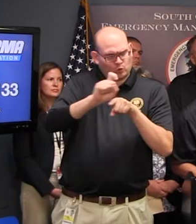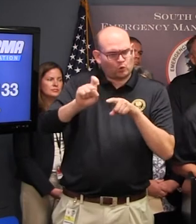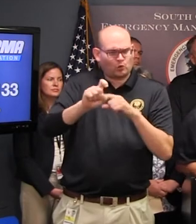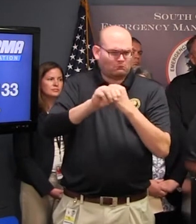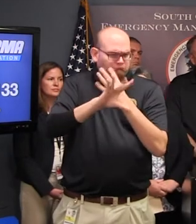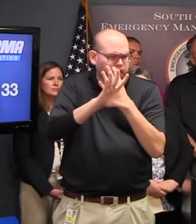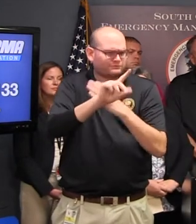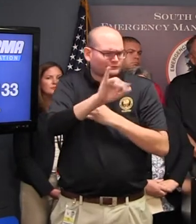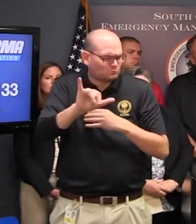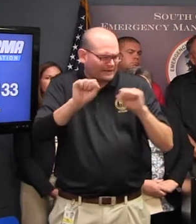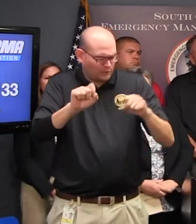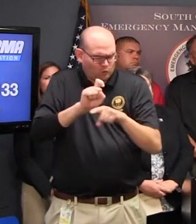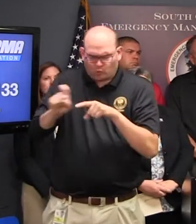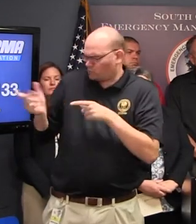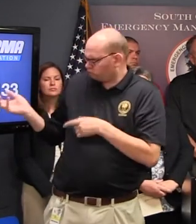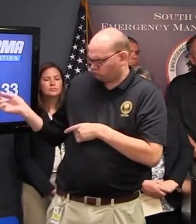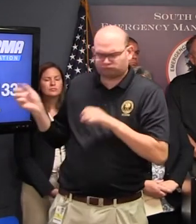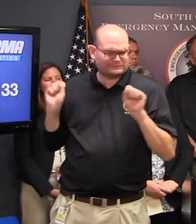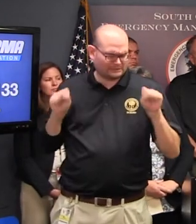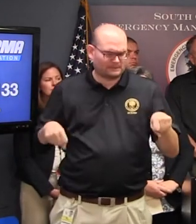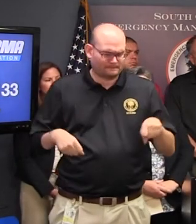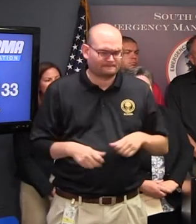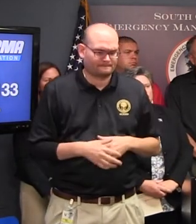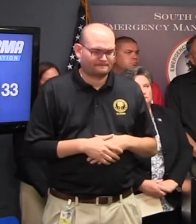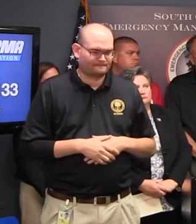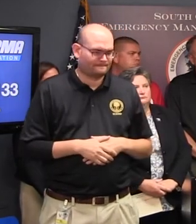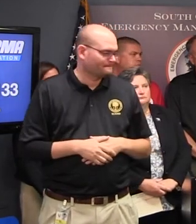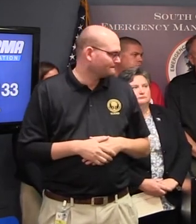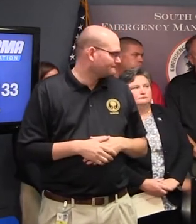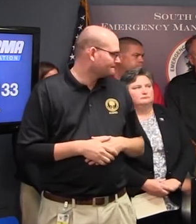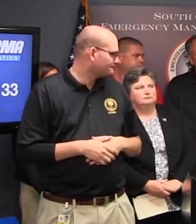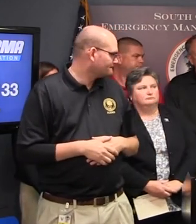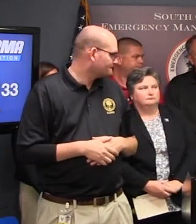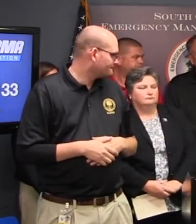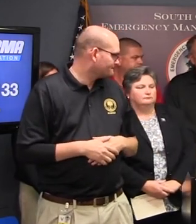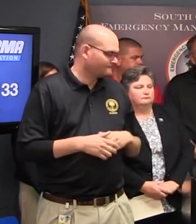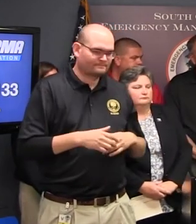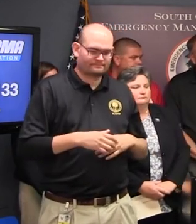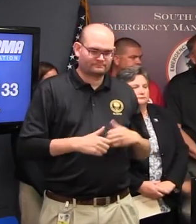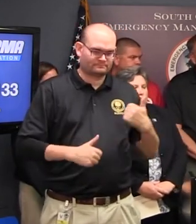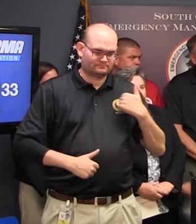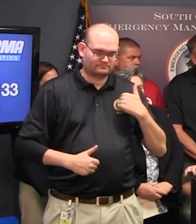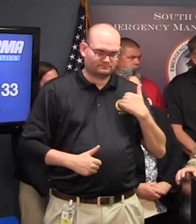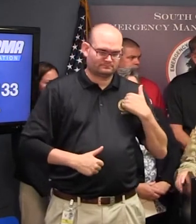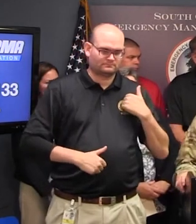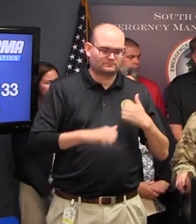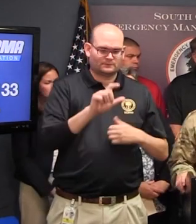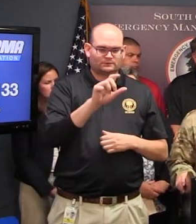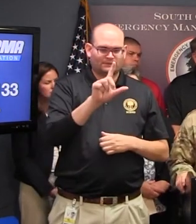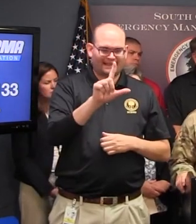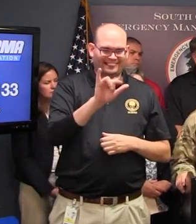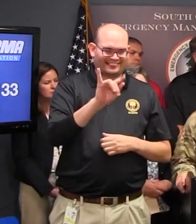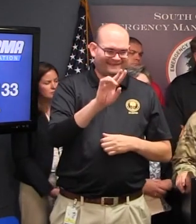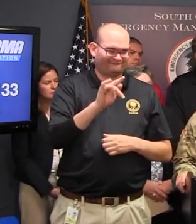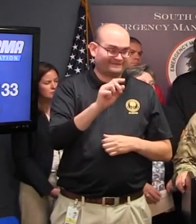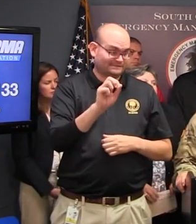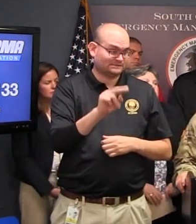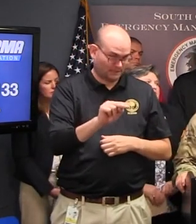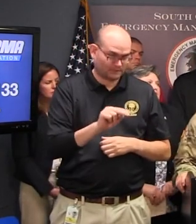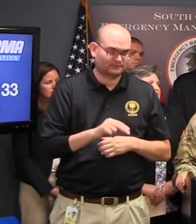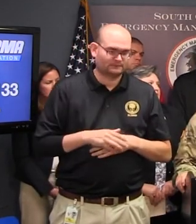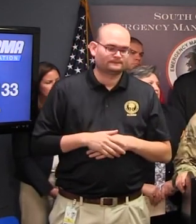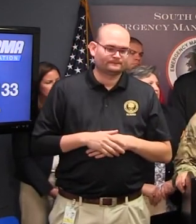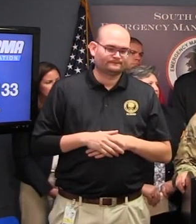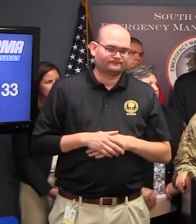today sir very good thank you very much general livingston please thank you governor as we